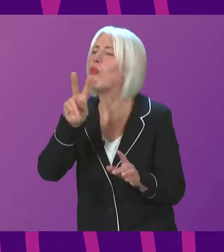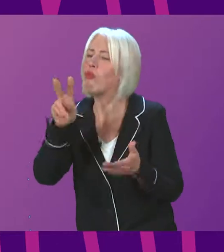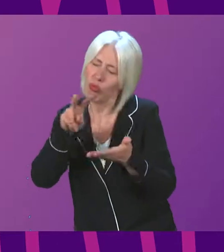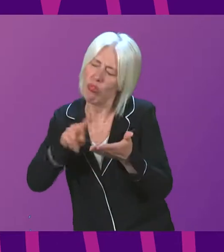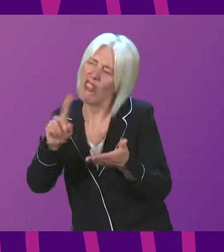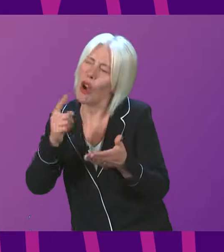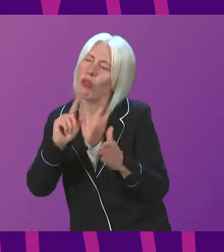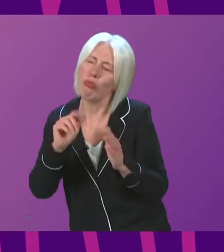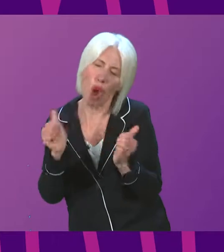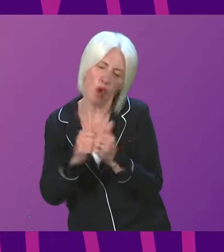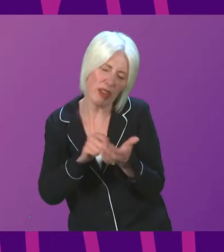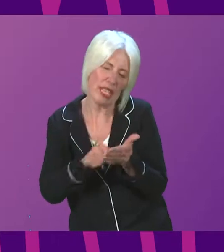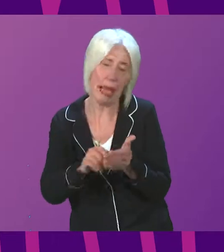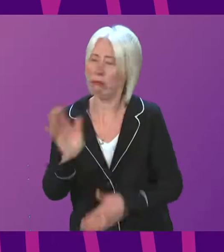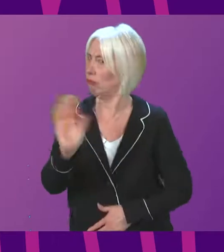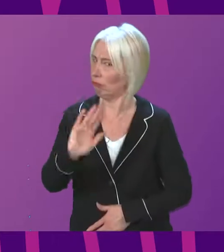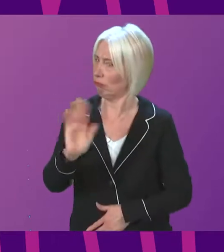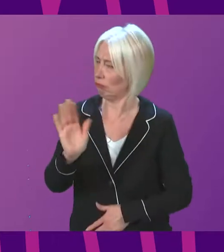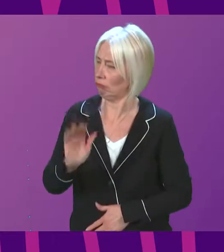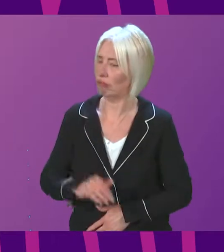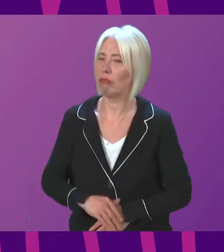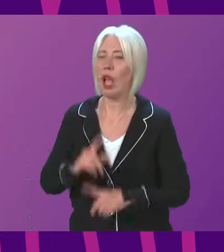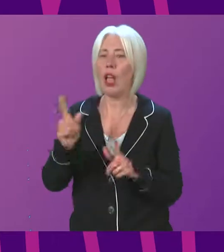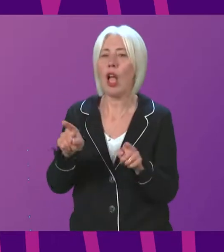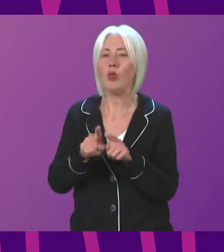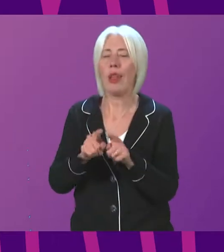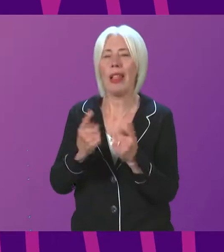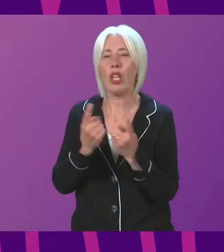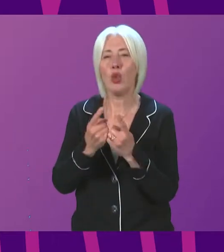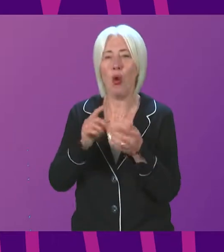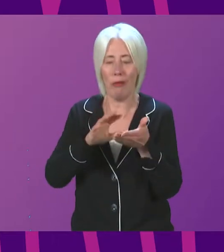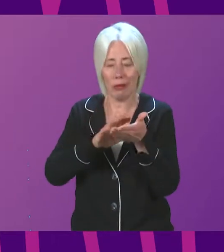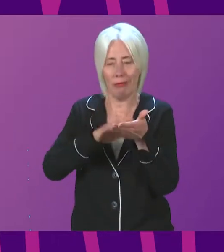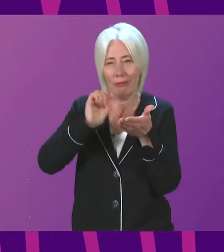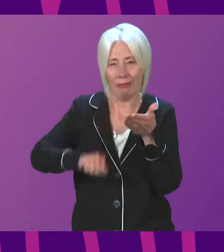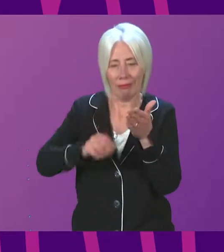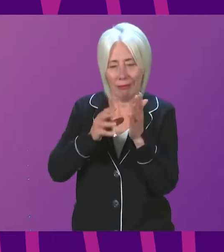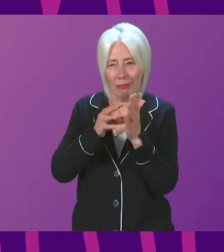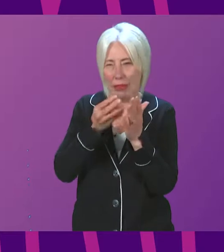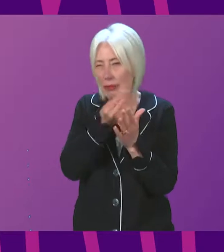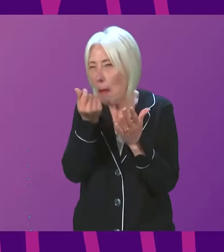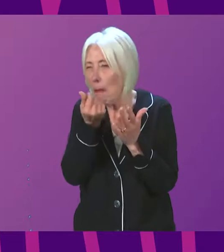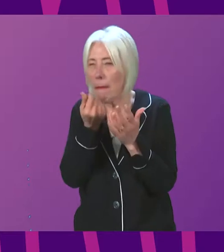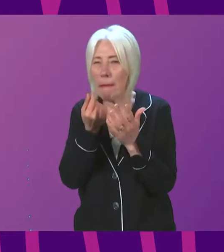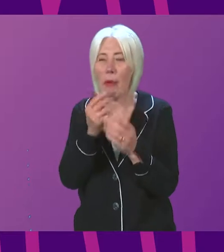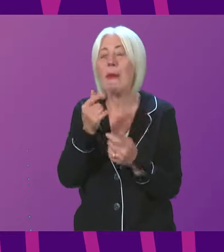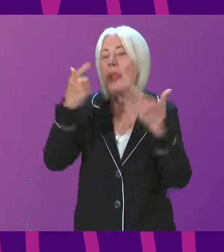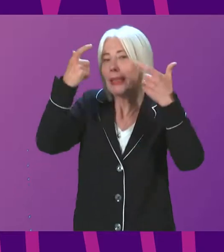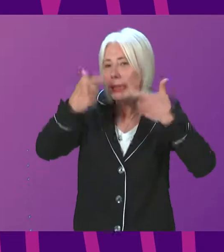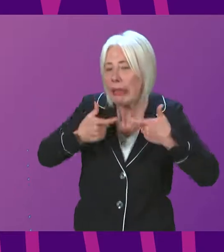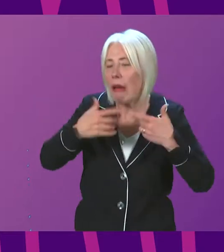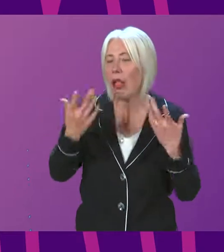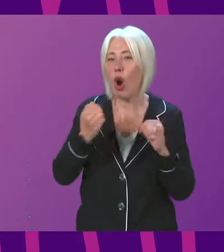details of that. On the issue of redaction, there may be certain legal and